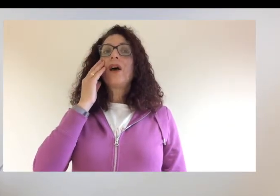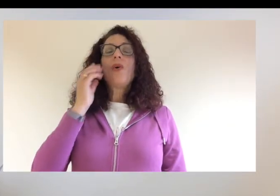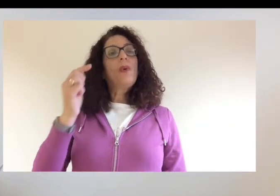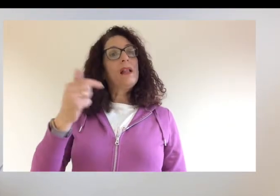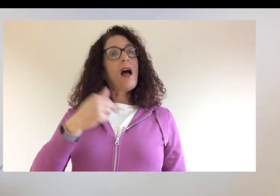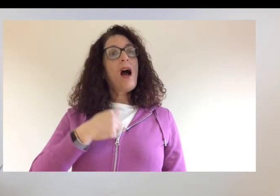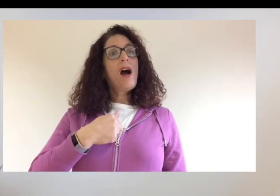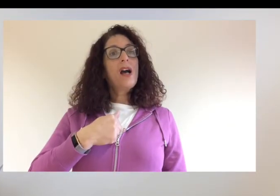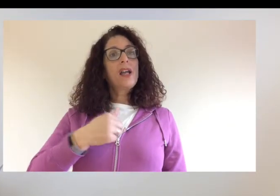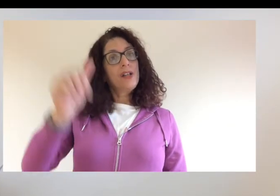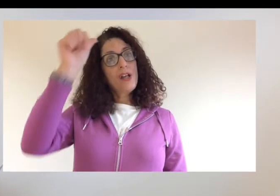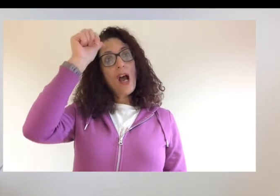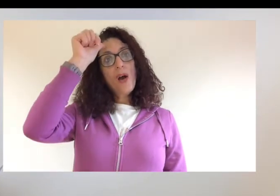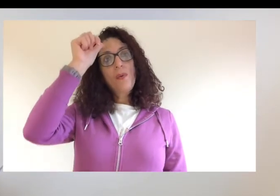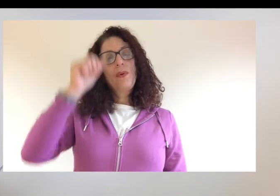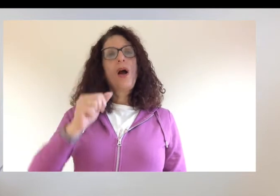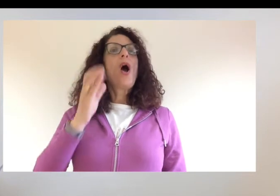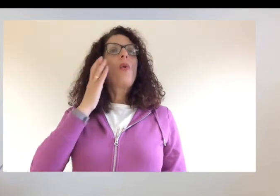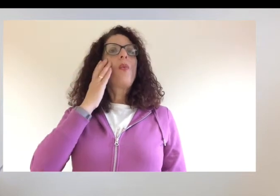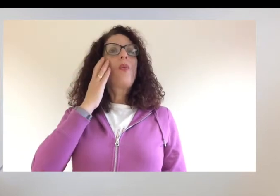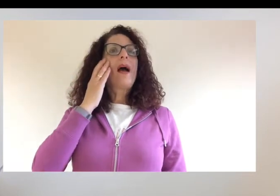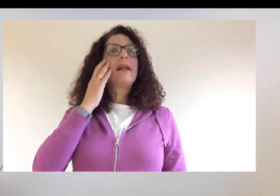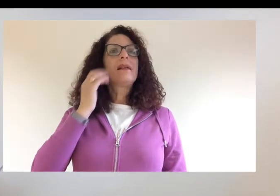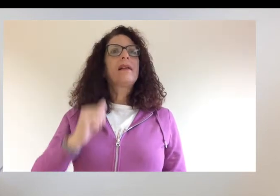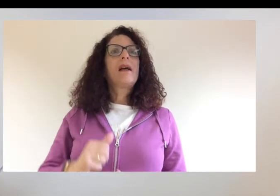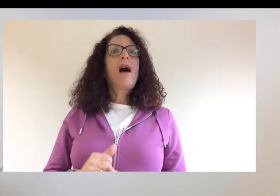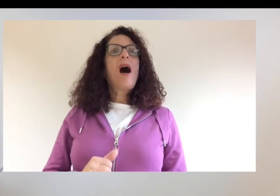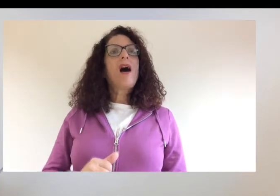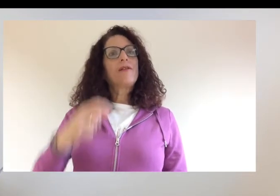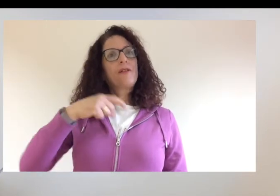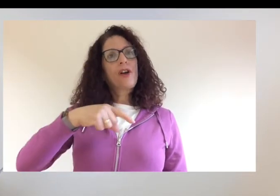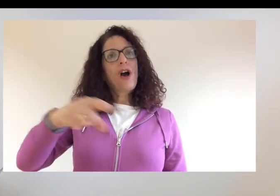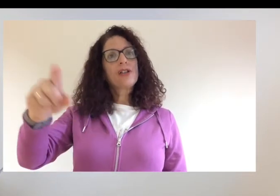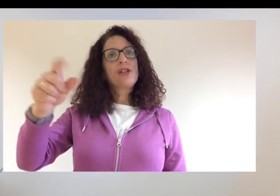When will I know when I've got to go for my vaccine?